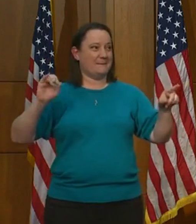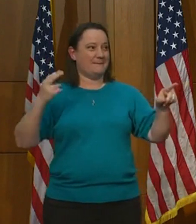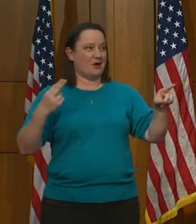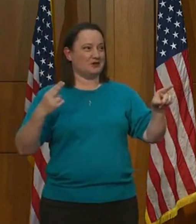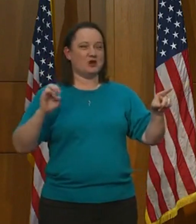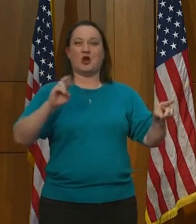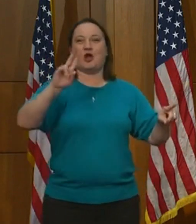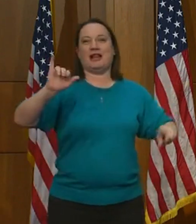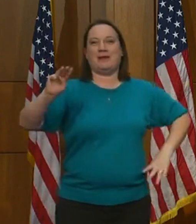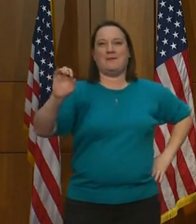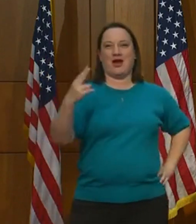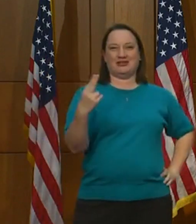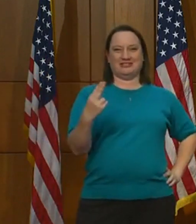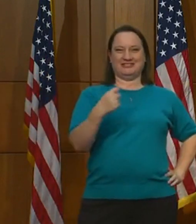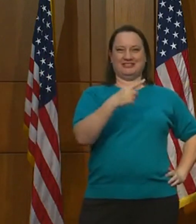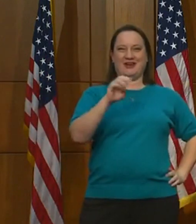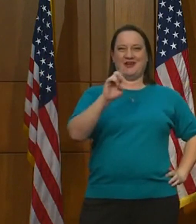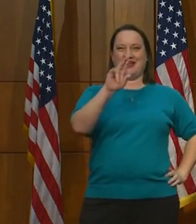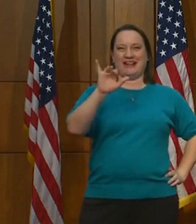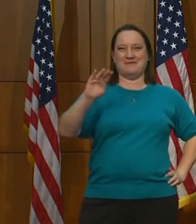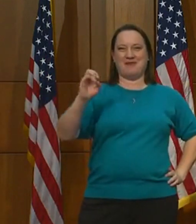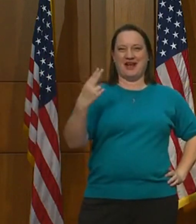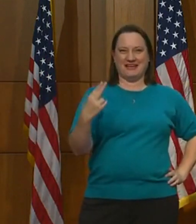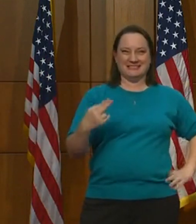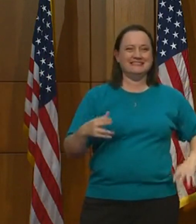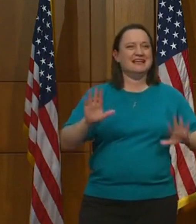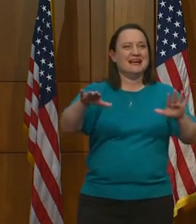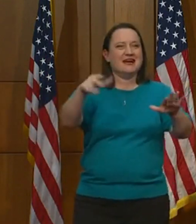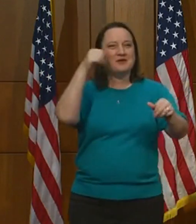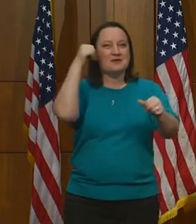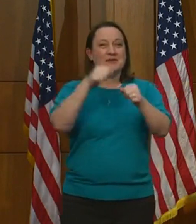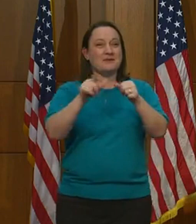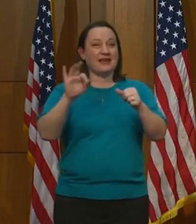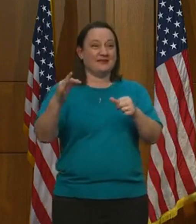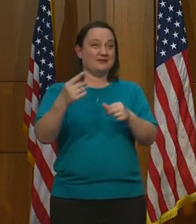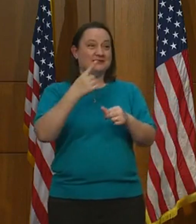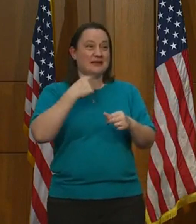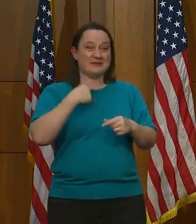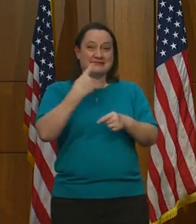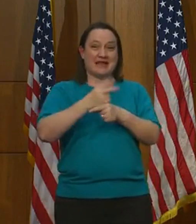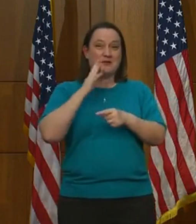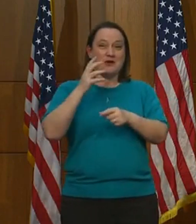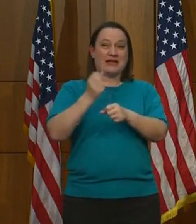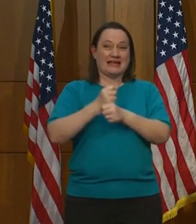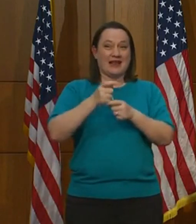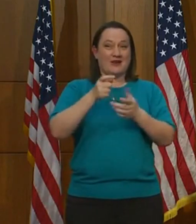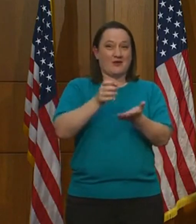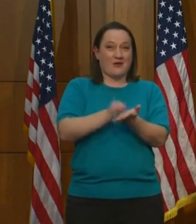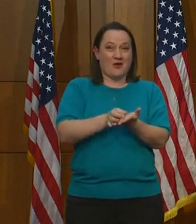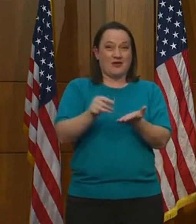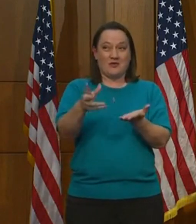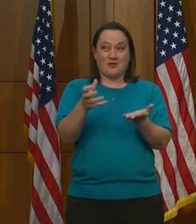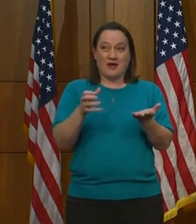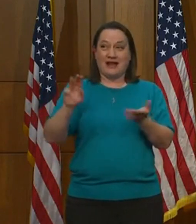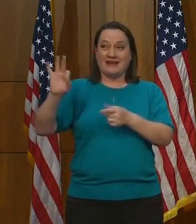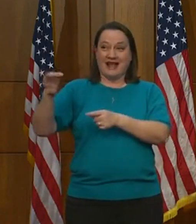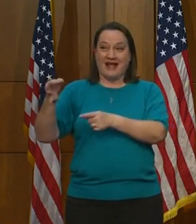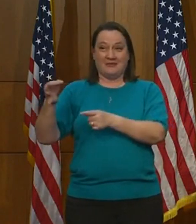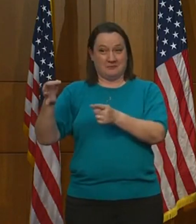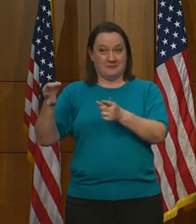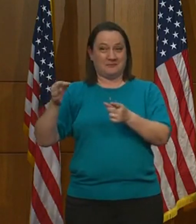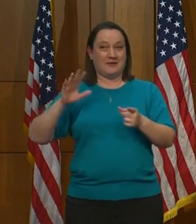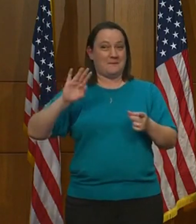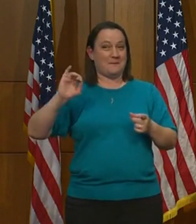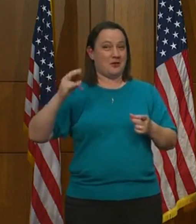Early March. Remember, I mean, the winner, if you give me the date, will get one of these commemorative coins. So, I mean, just. March